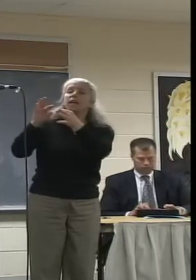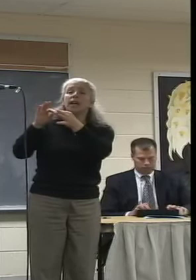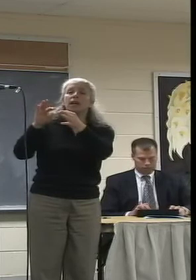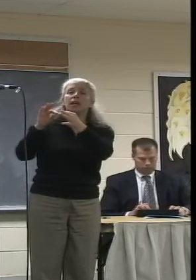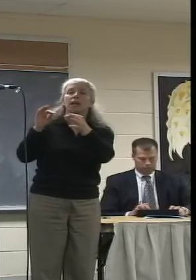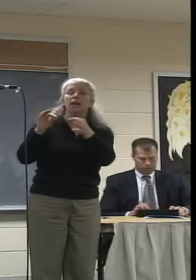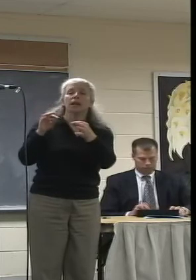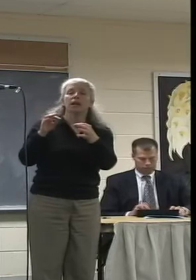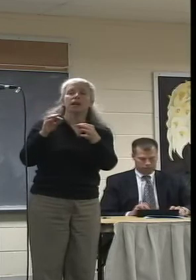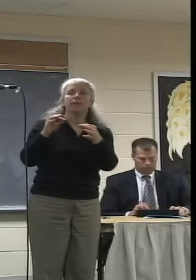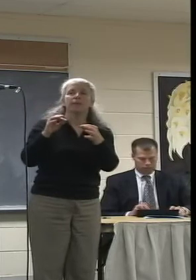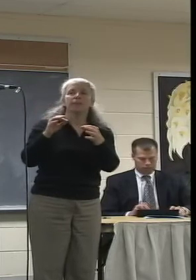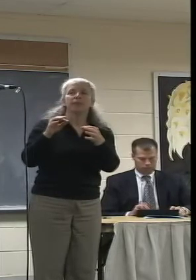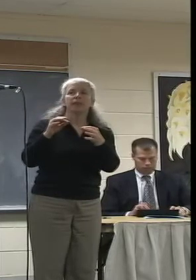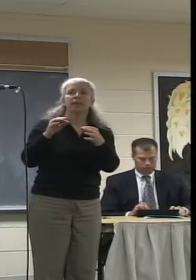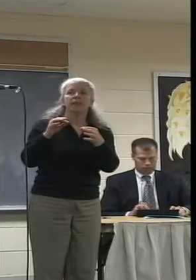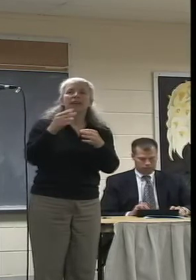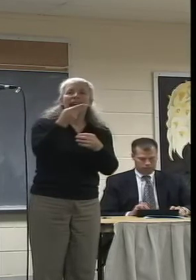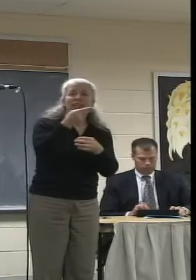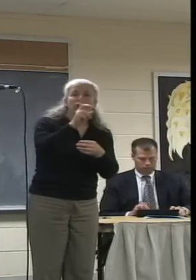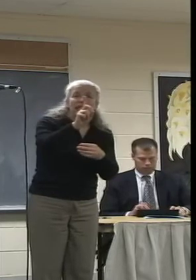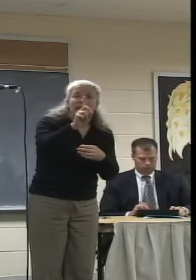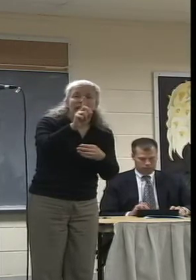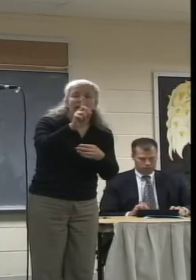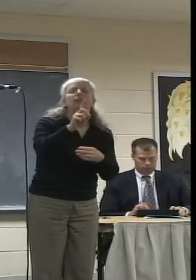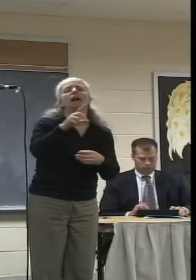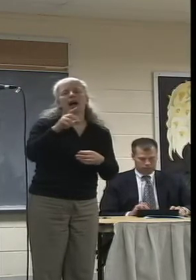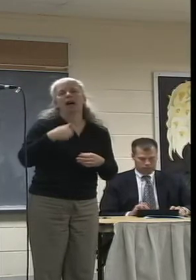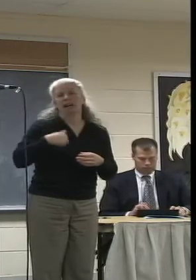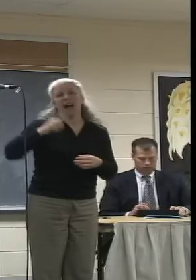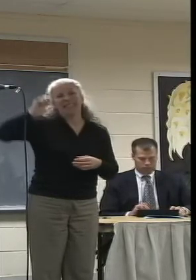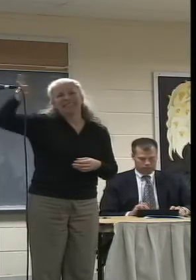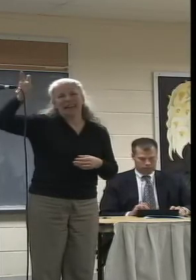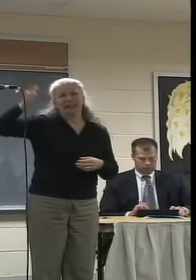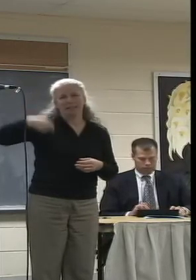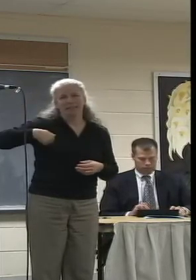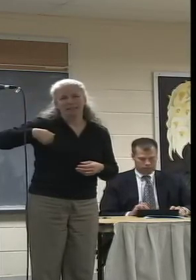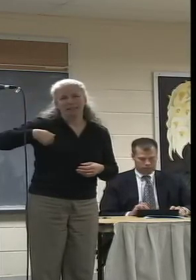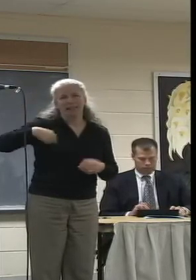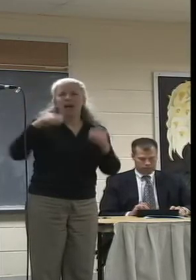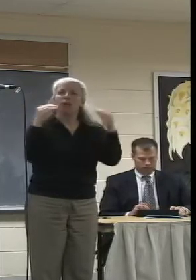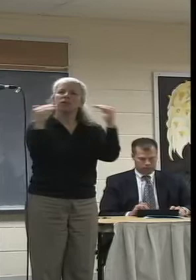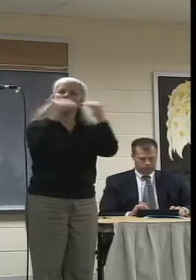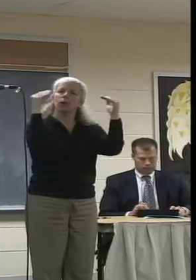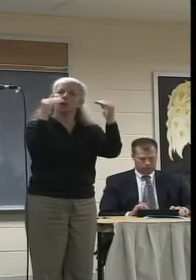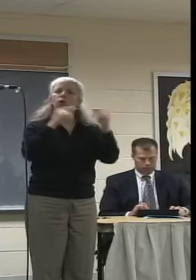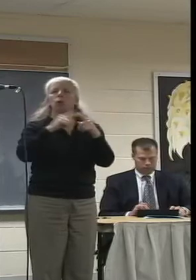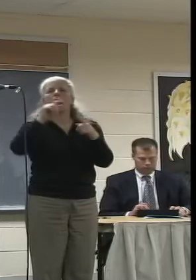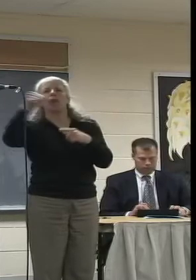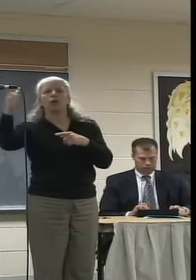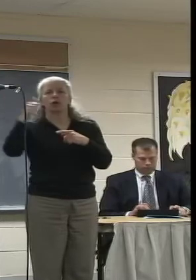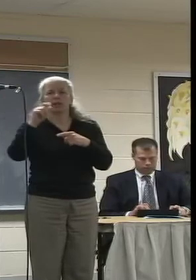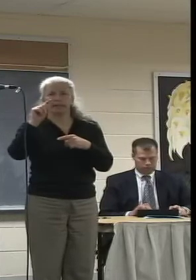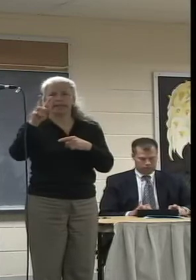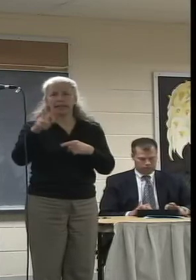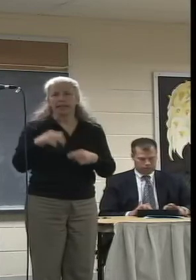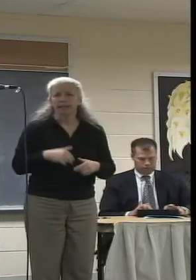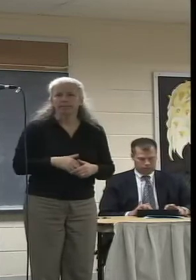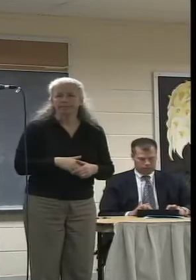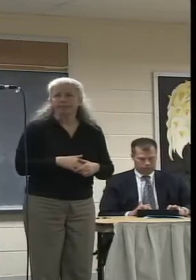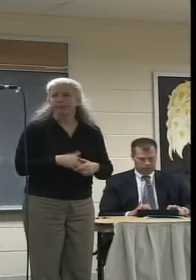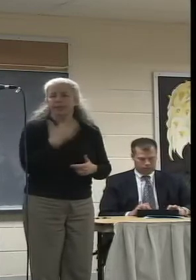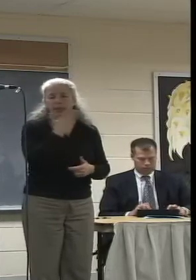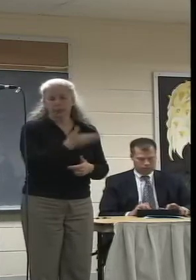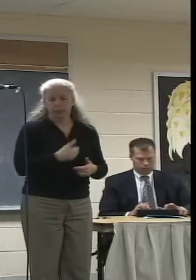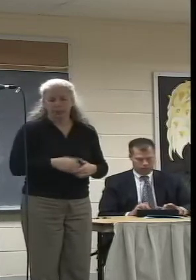things should be in HD so that it's of an equal production value with the rest of the programming.